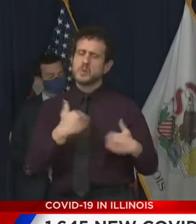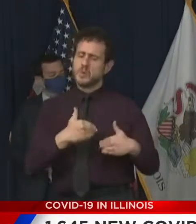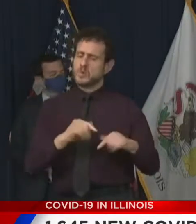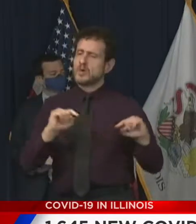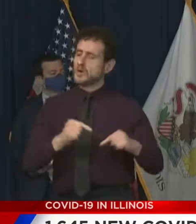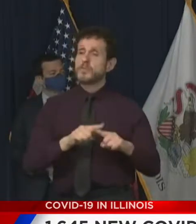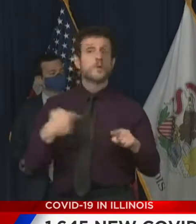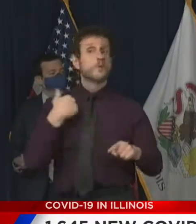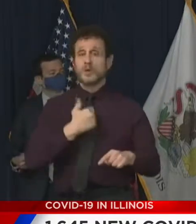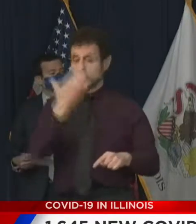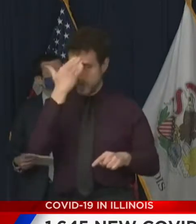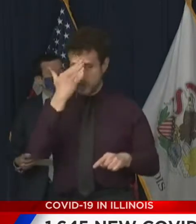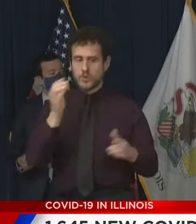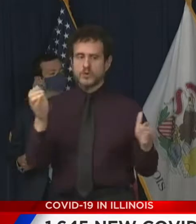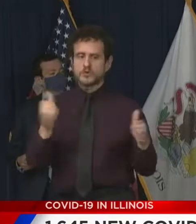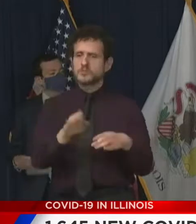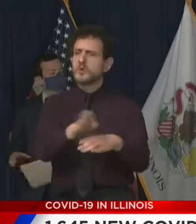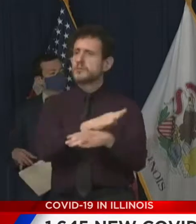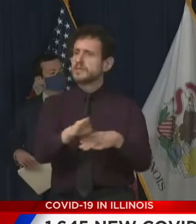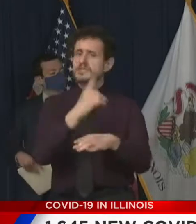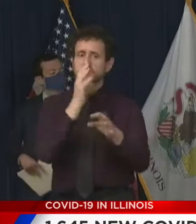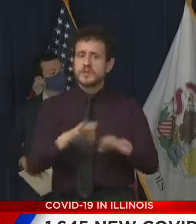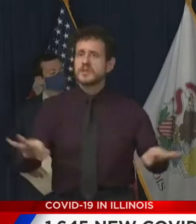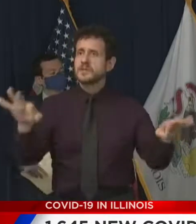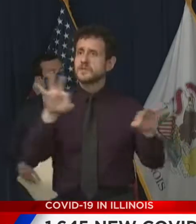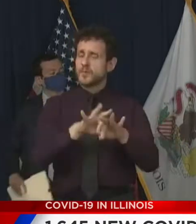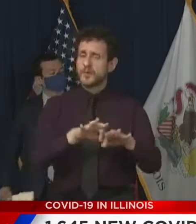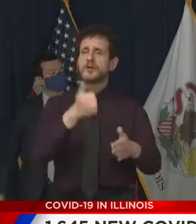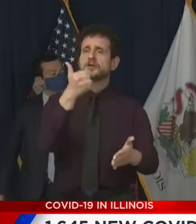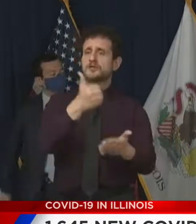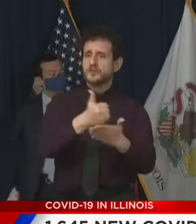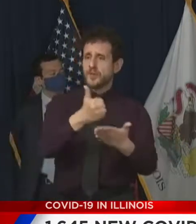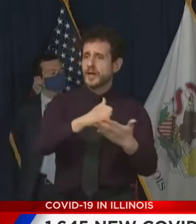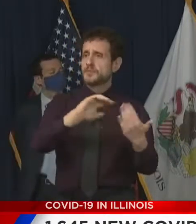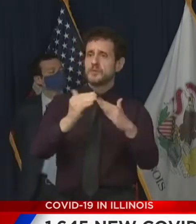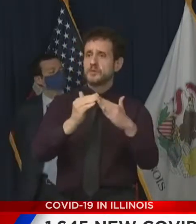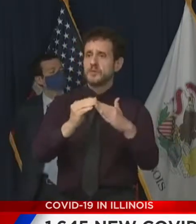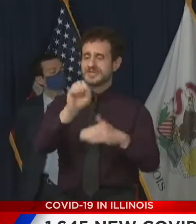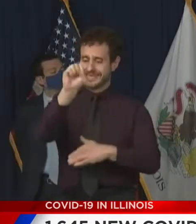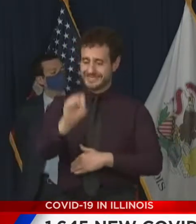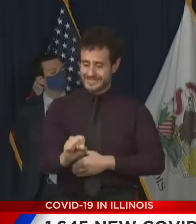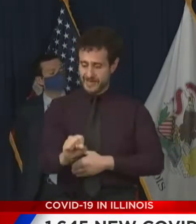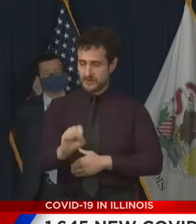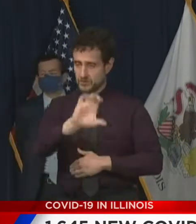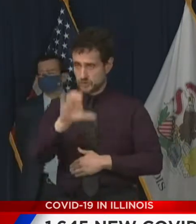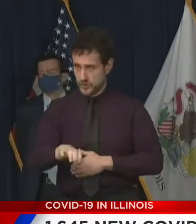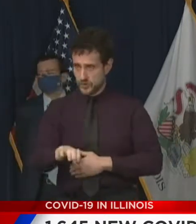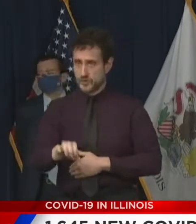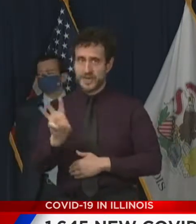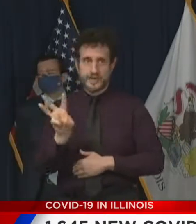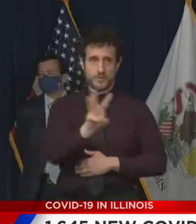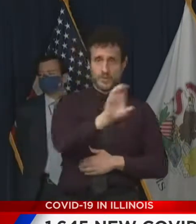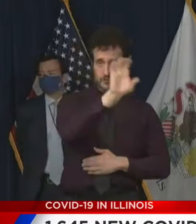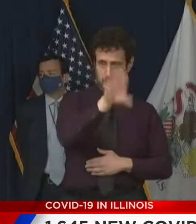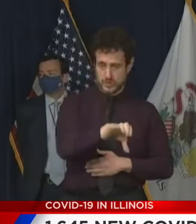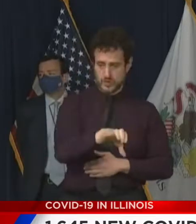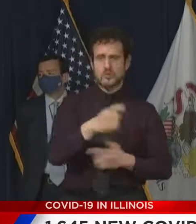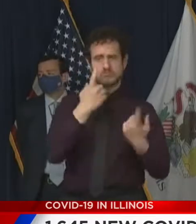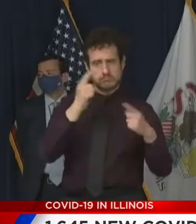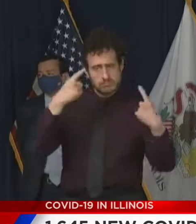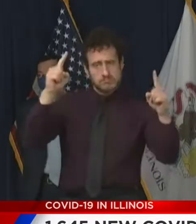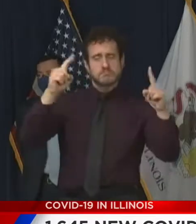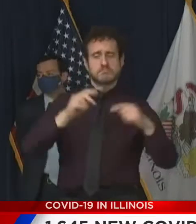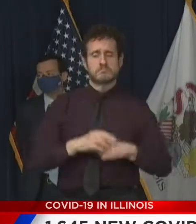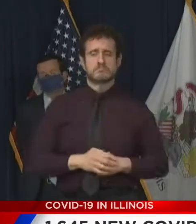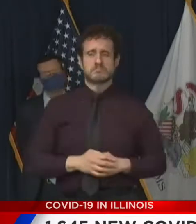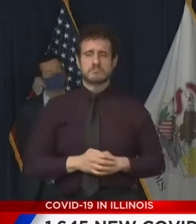lifeblood of the communities on the south and west sides. We also know that